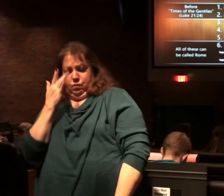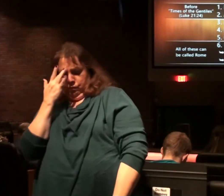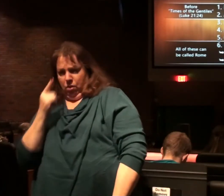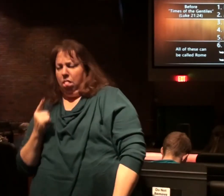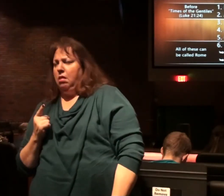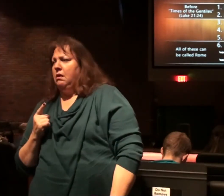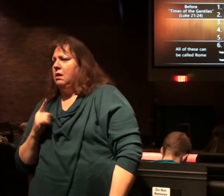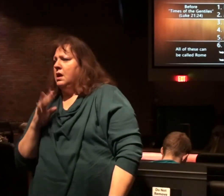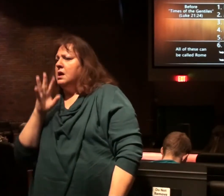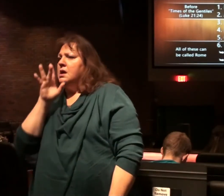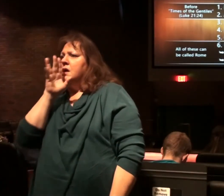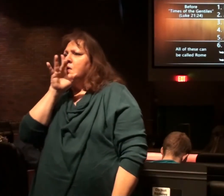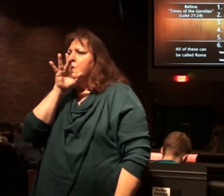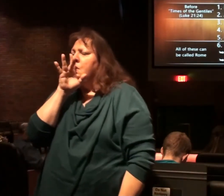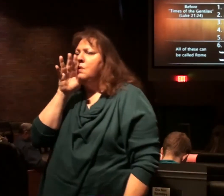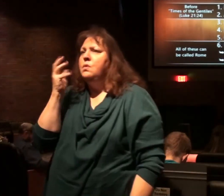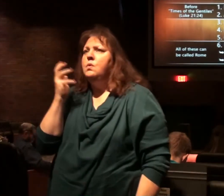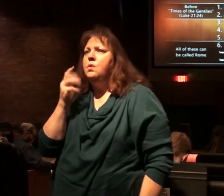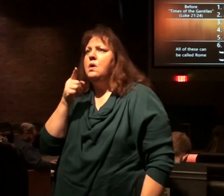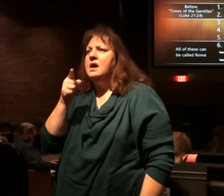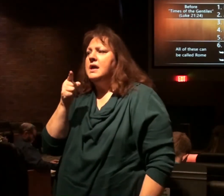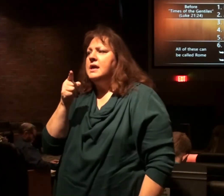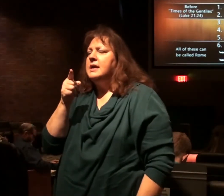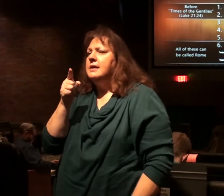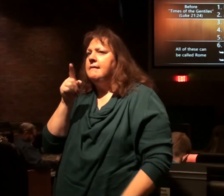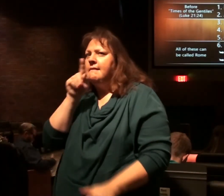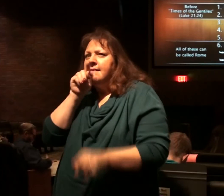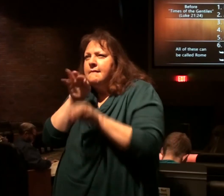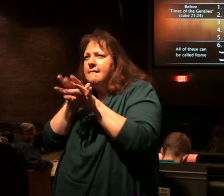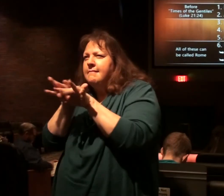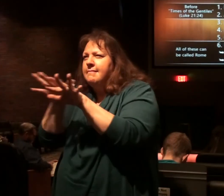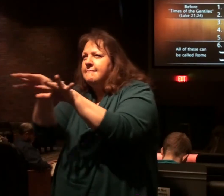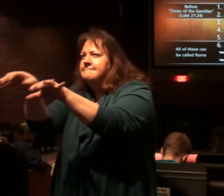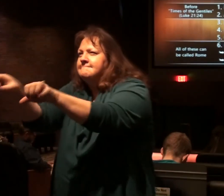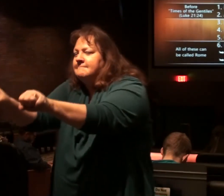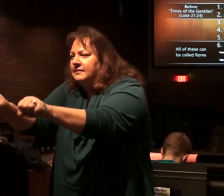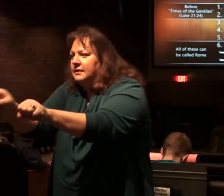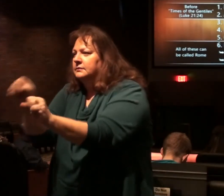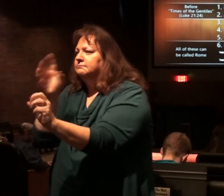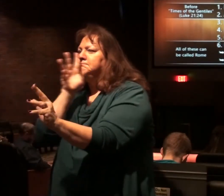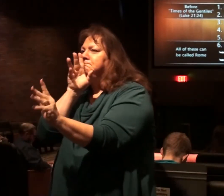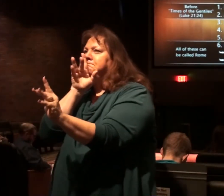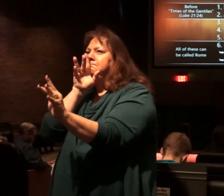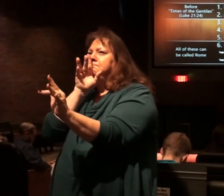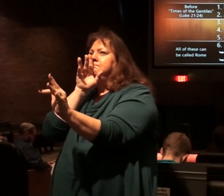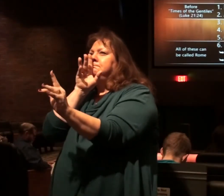He's got a mouth speaking great things. He can captivate people in his oratory.